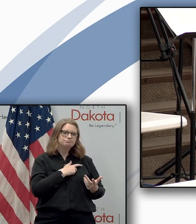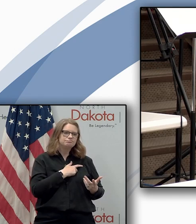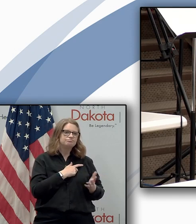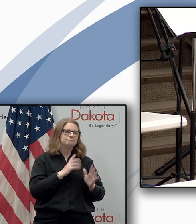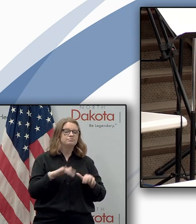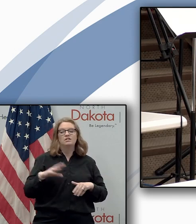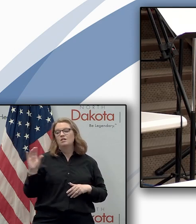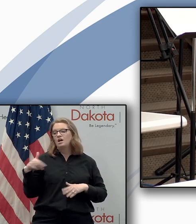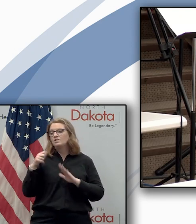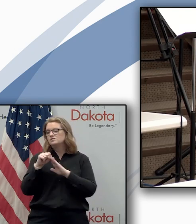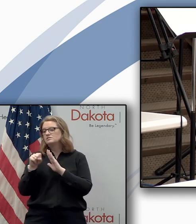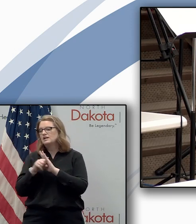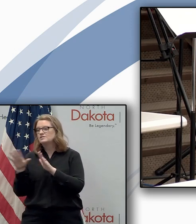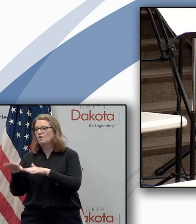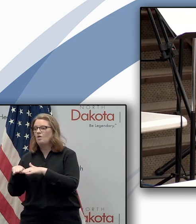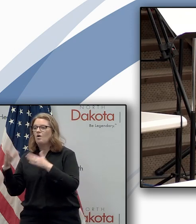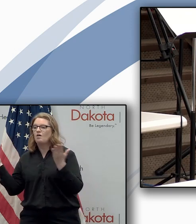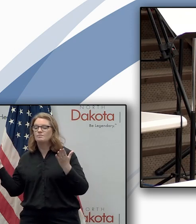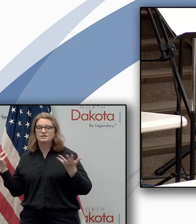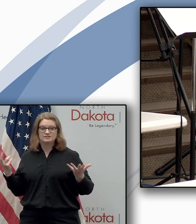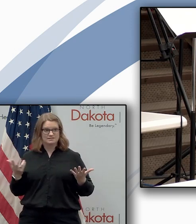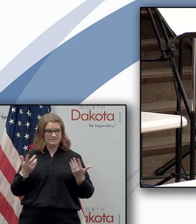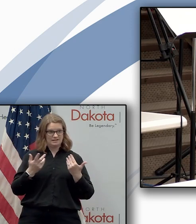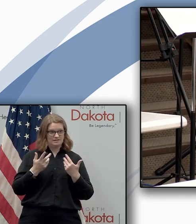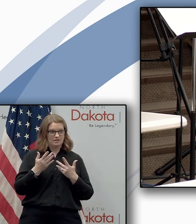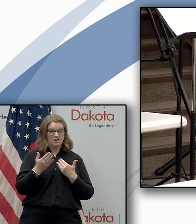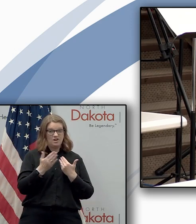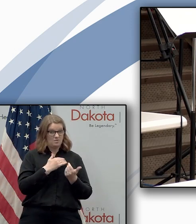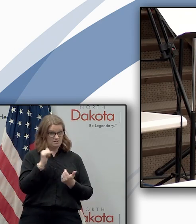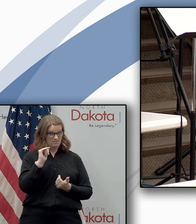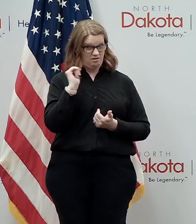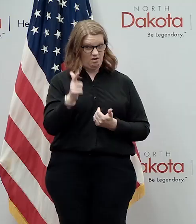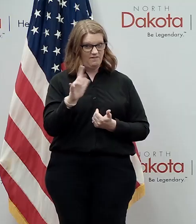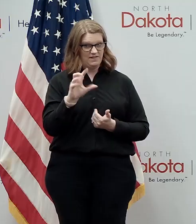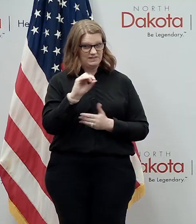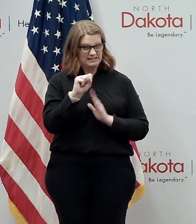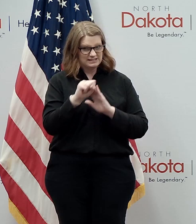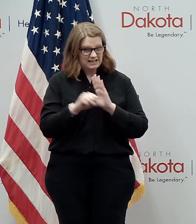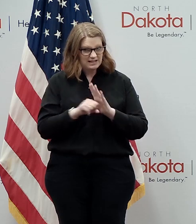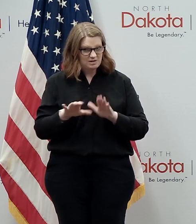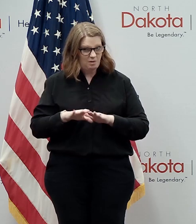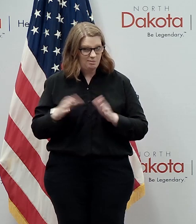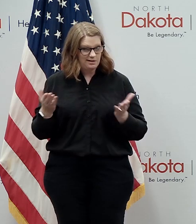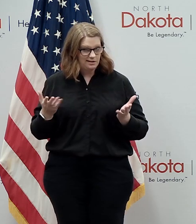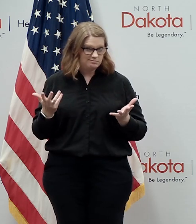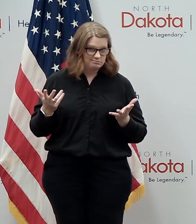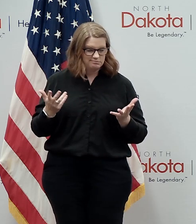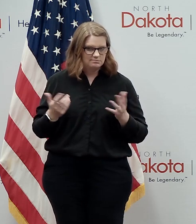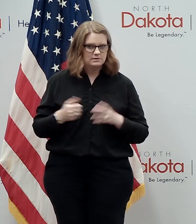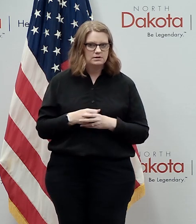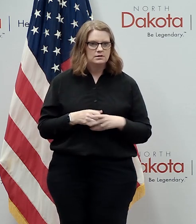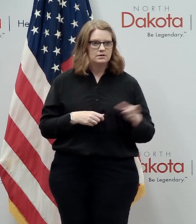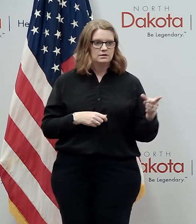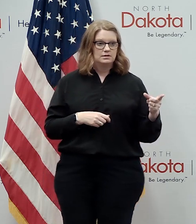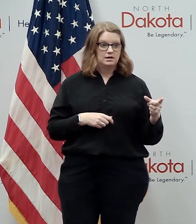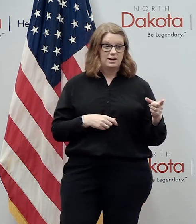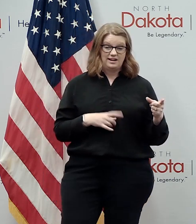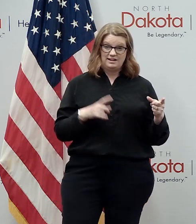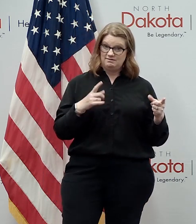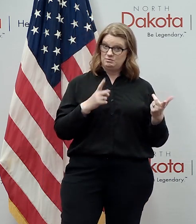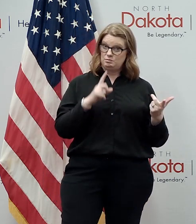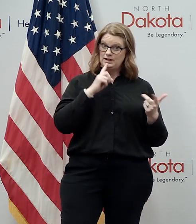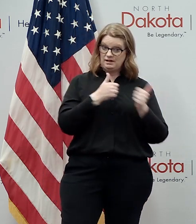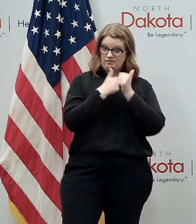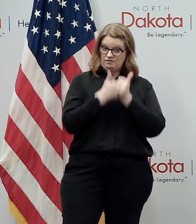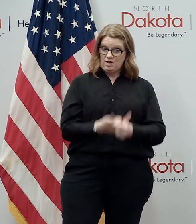states are opening up and you're seeing almost all 50 states have some kind of opening yeah i think uh compliance fatigue is a real